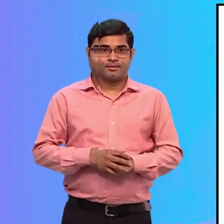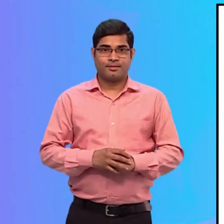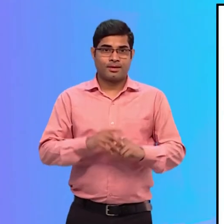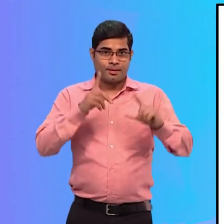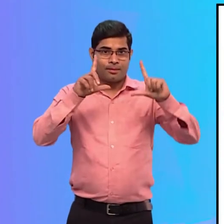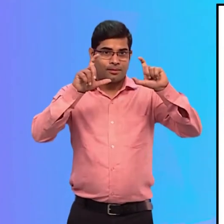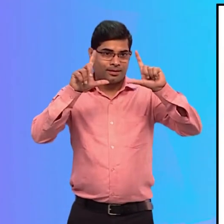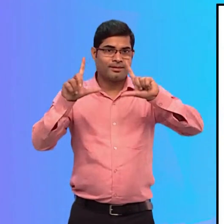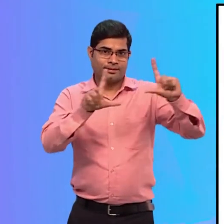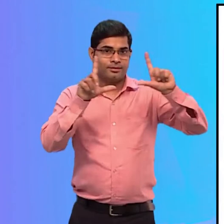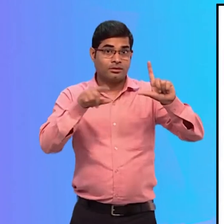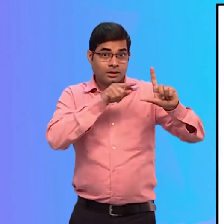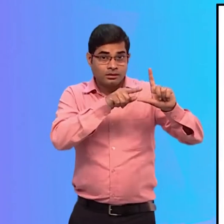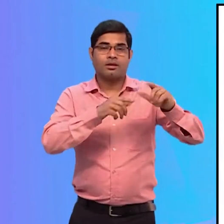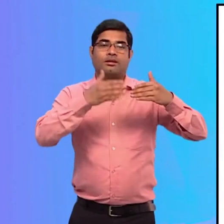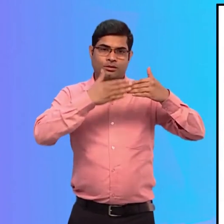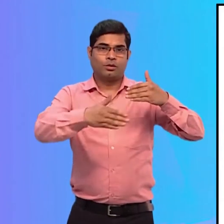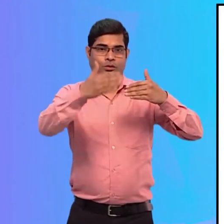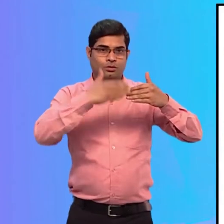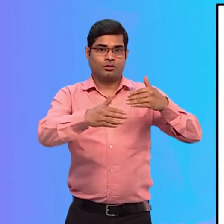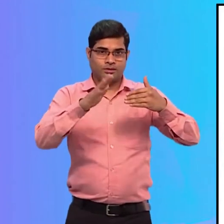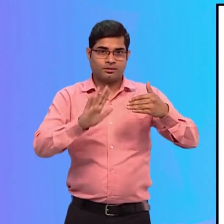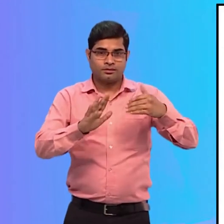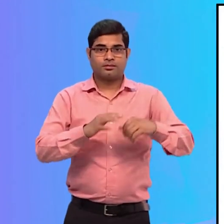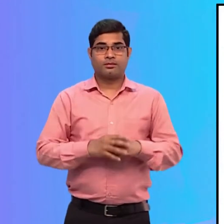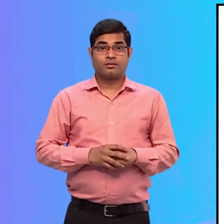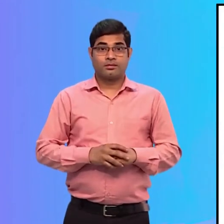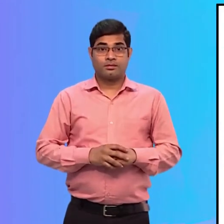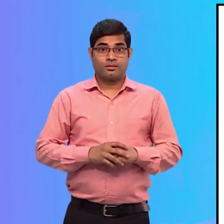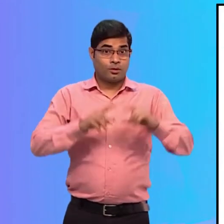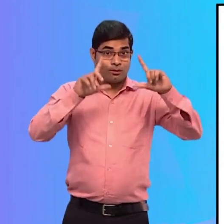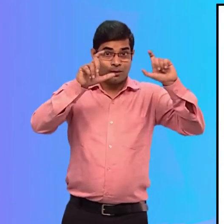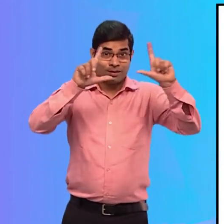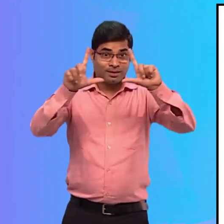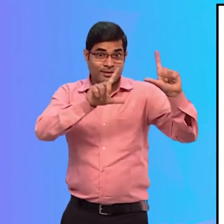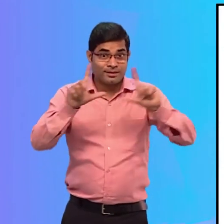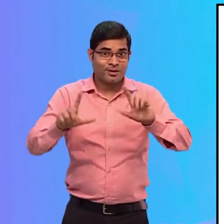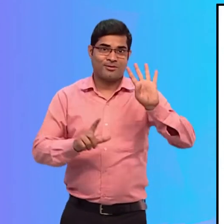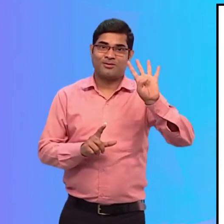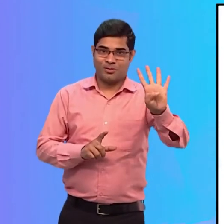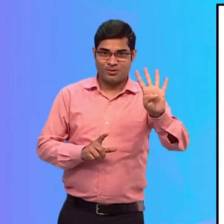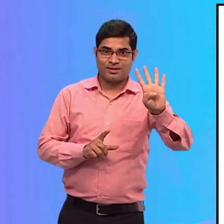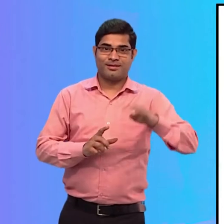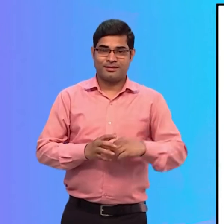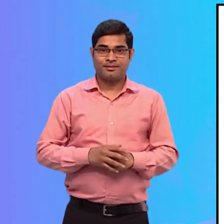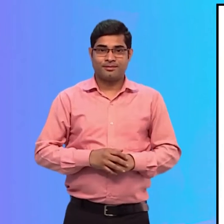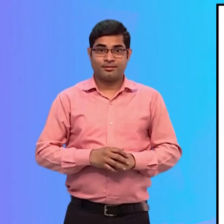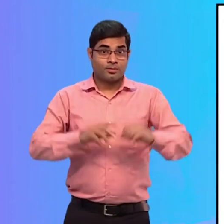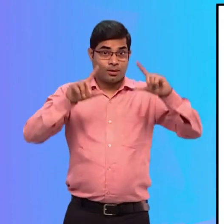The scene continues into the next frame, which is made of four pictures. The